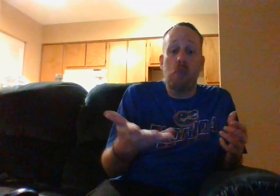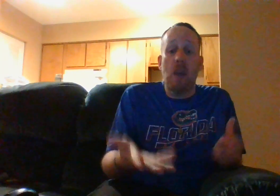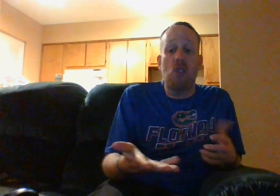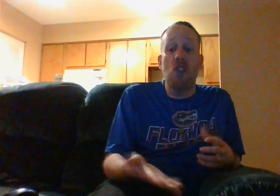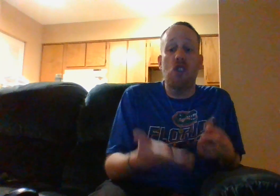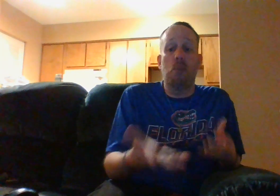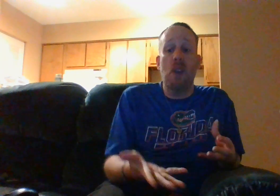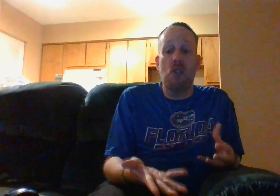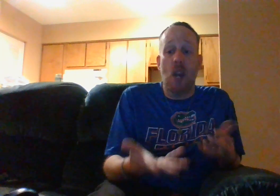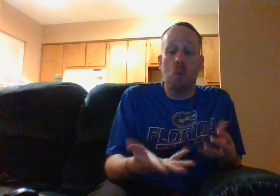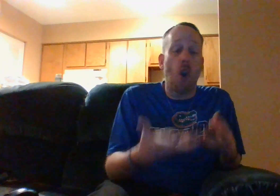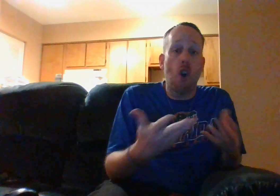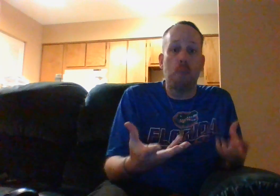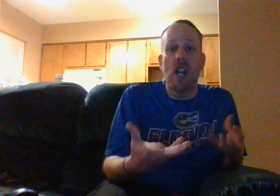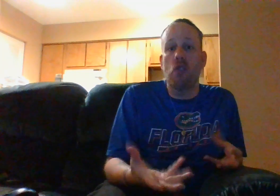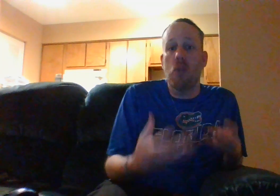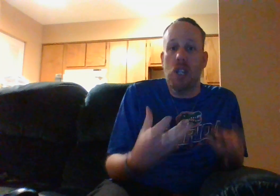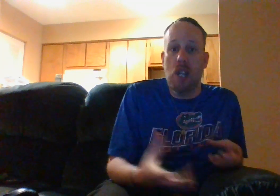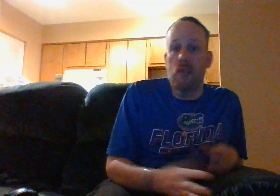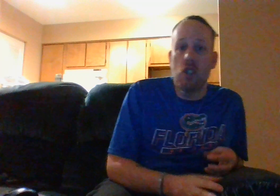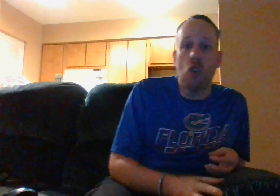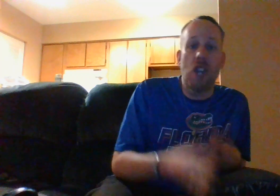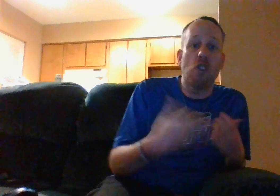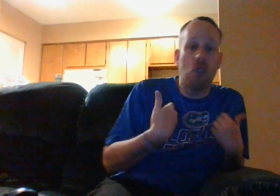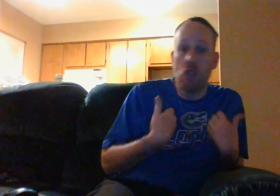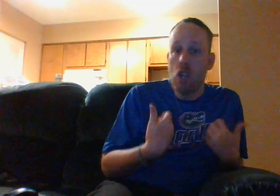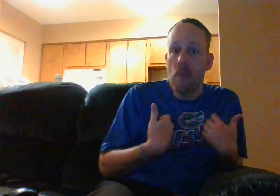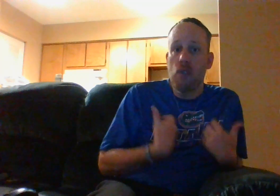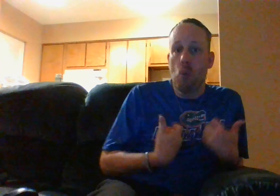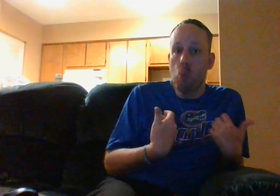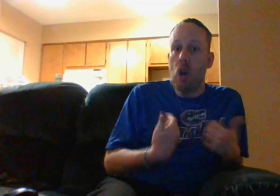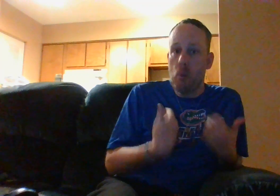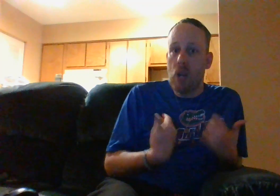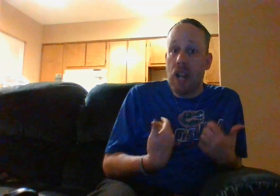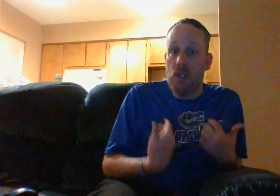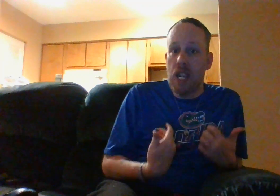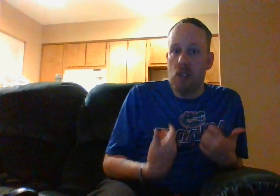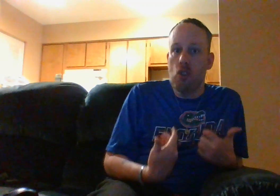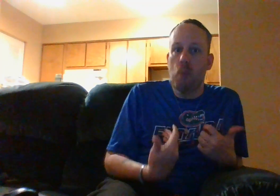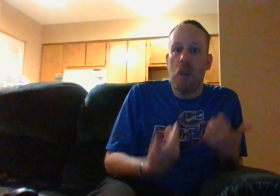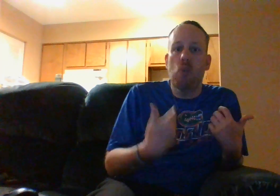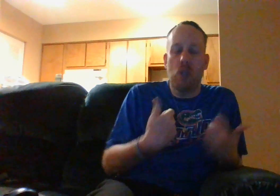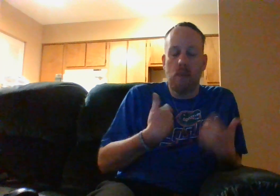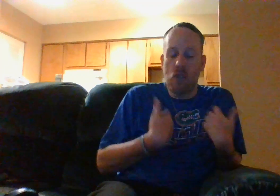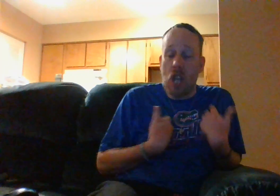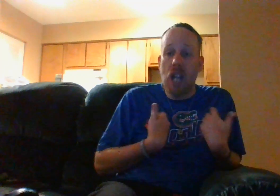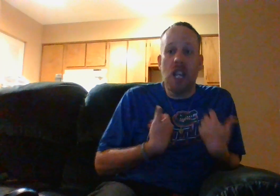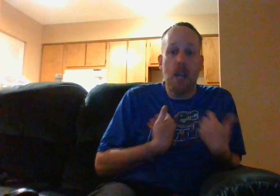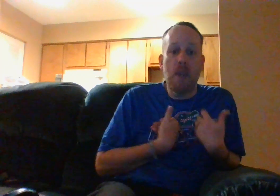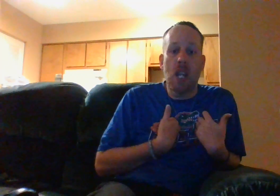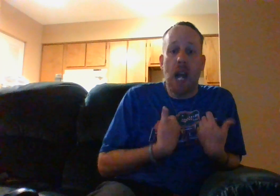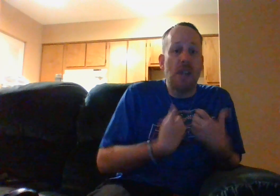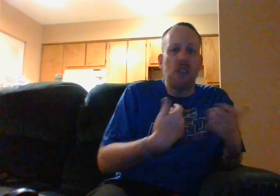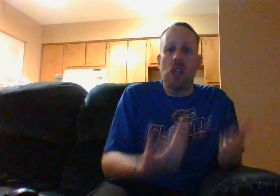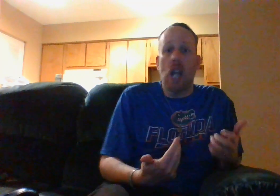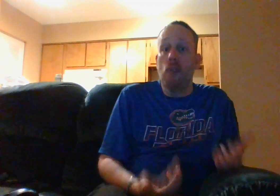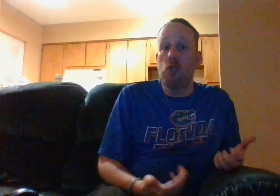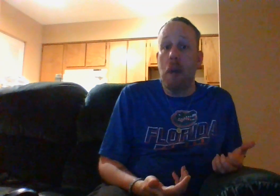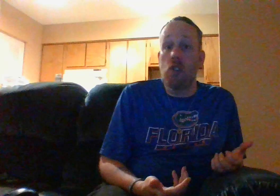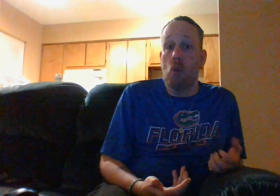just basically it's just basically that we're all blessed with a gift you know that's just what what i think you know basically what god gave me i'm not saying i'm special